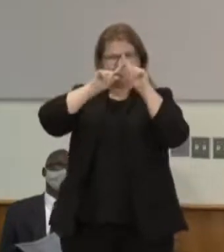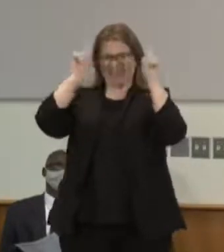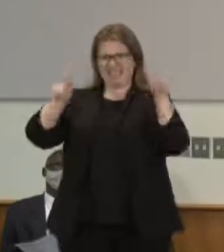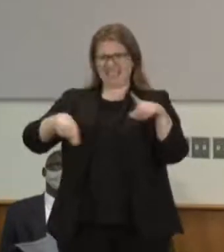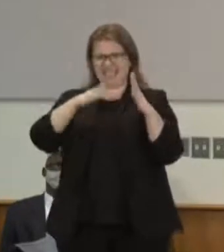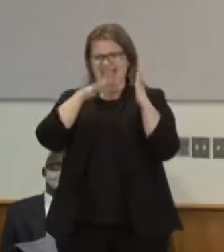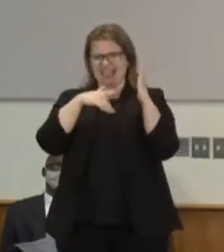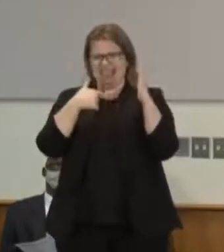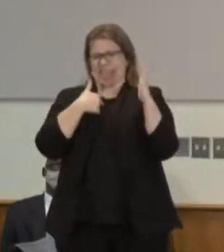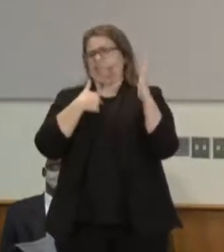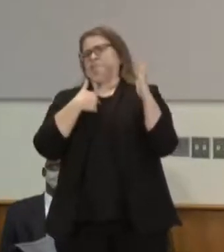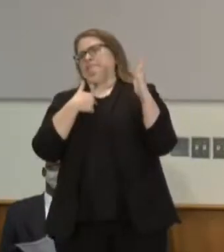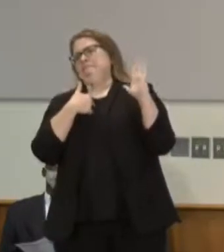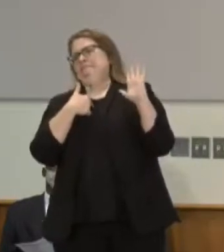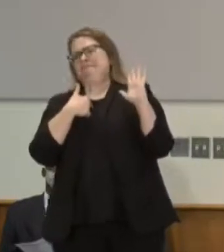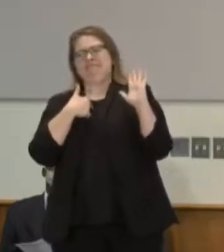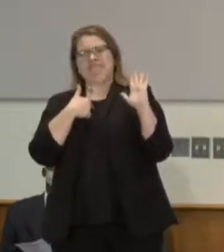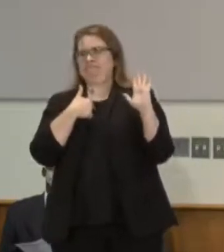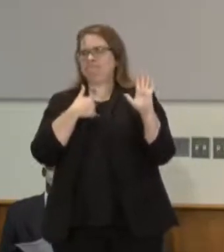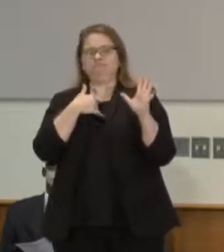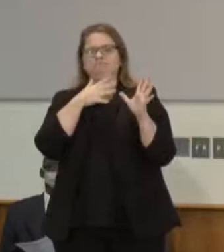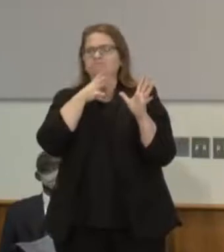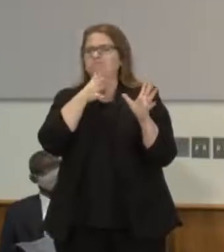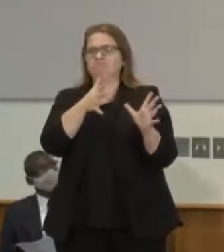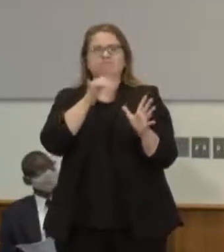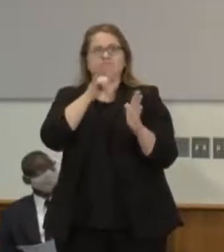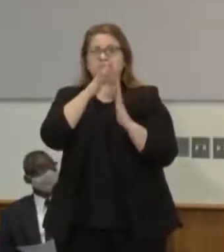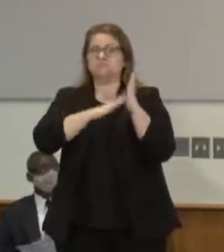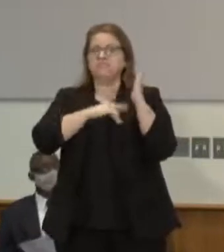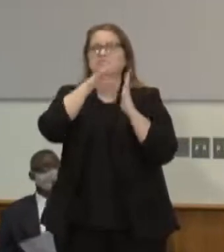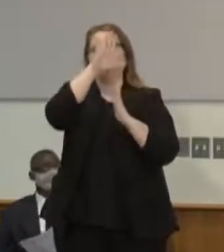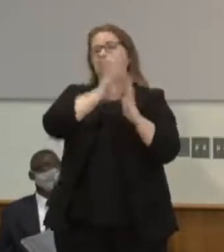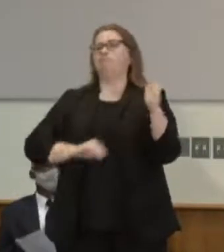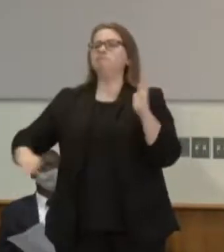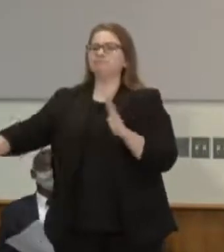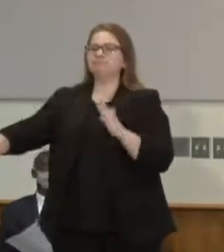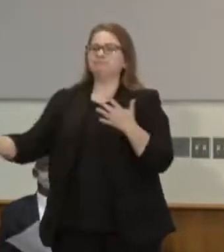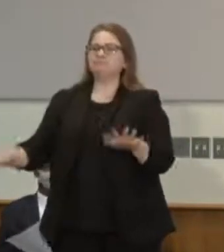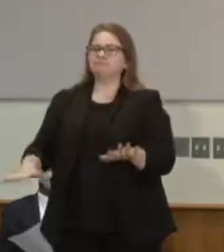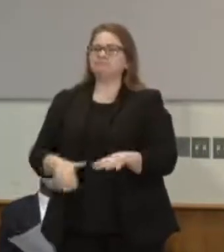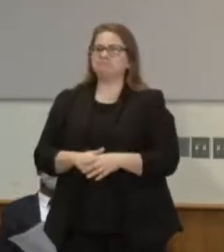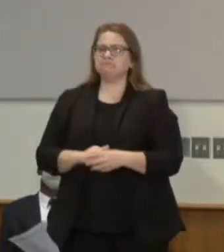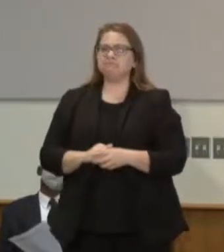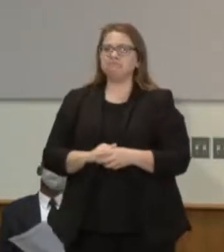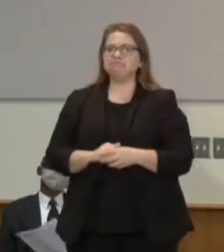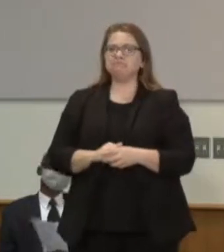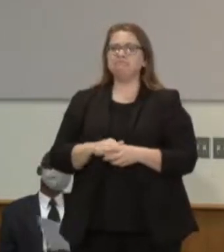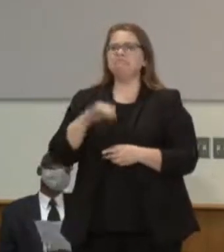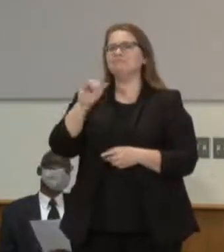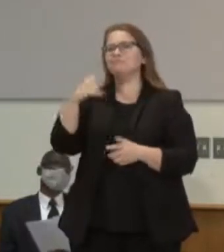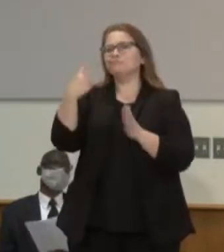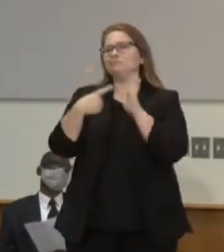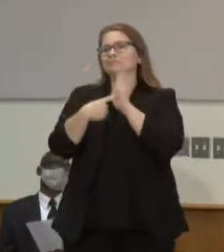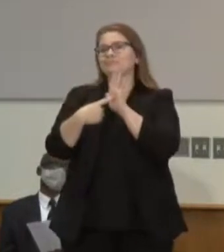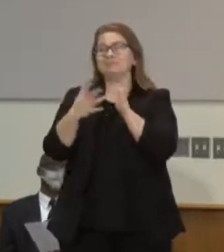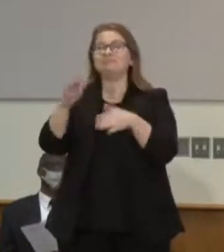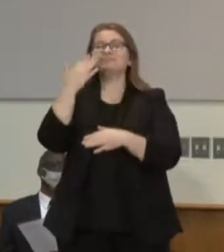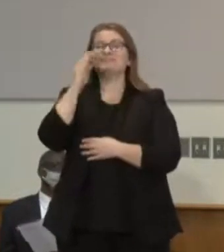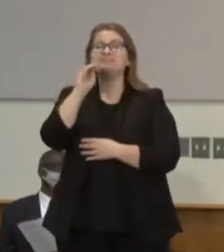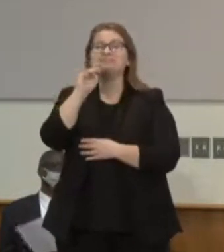included but in some ways that has been the most Minnesota nice response